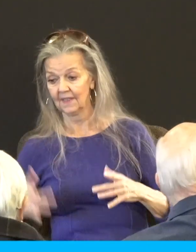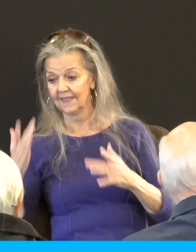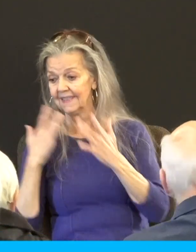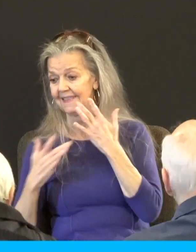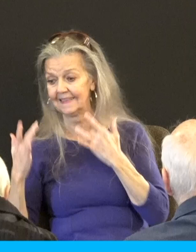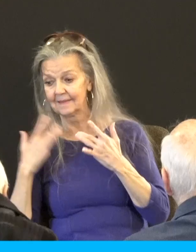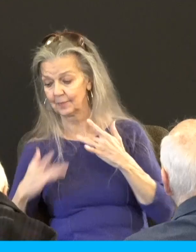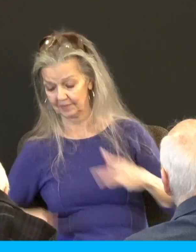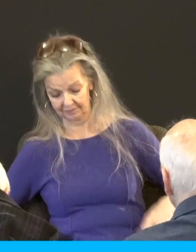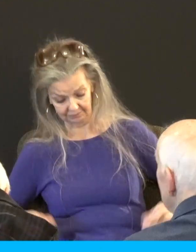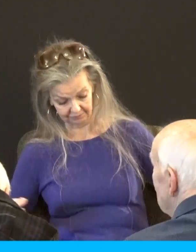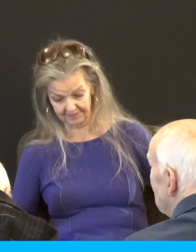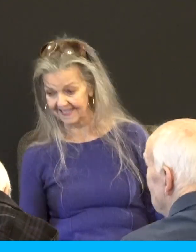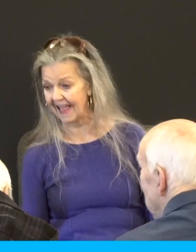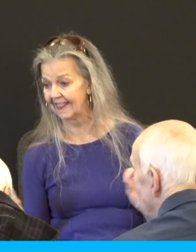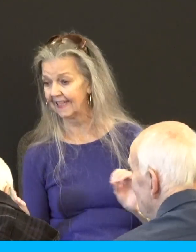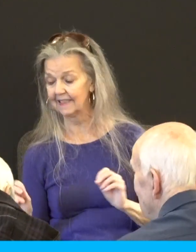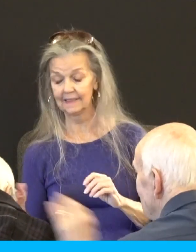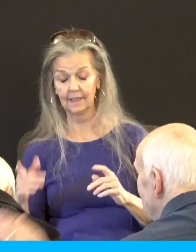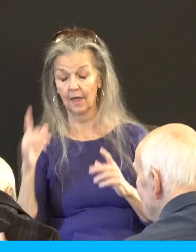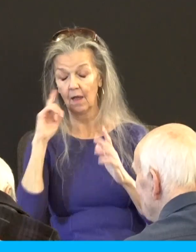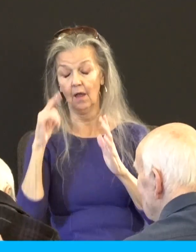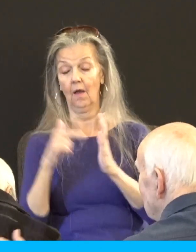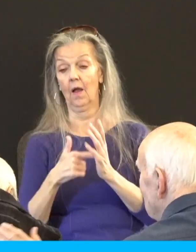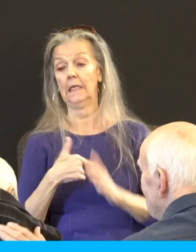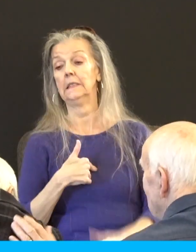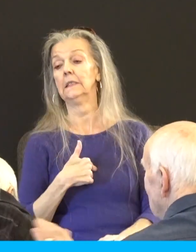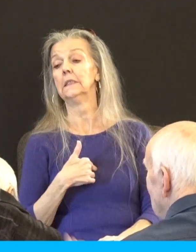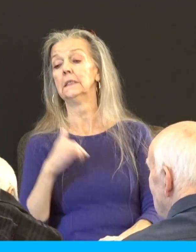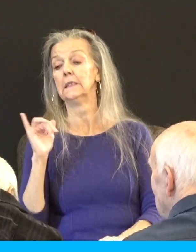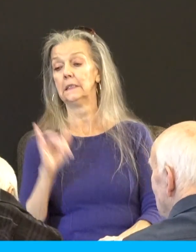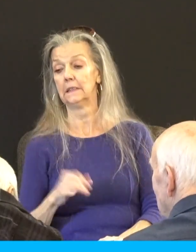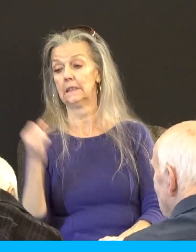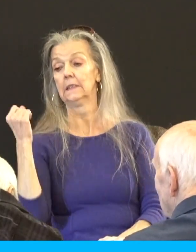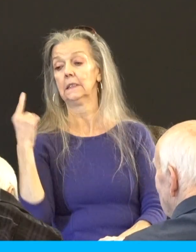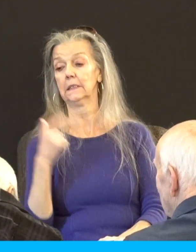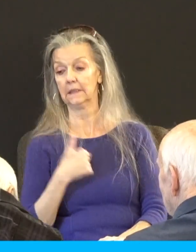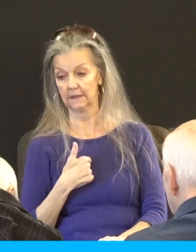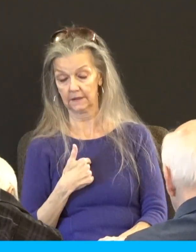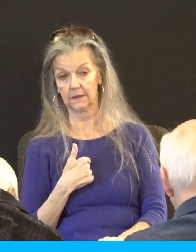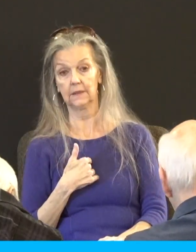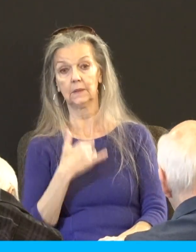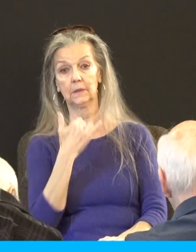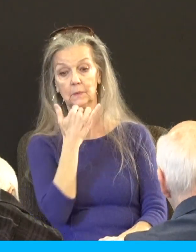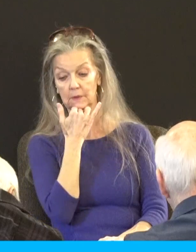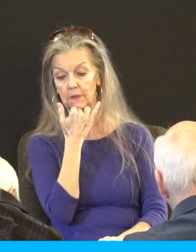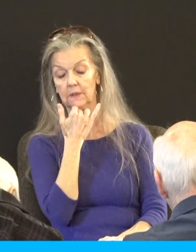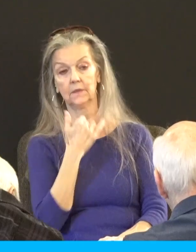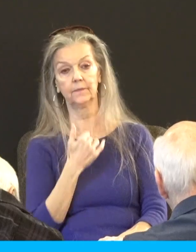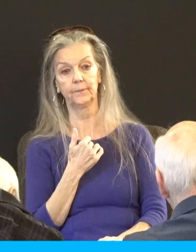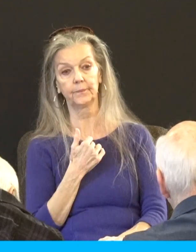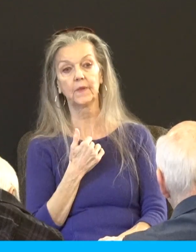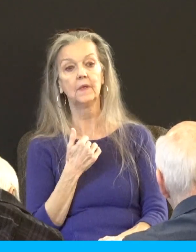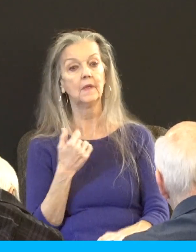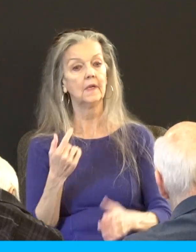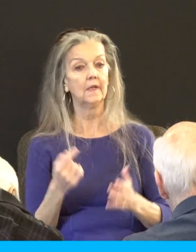that's everything you see until someone comes to themself and realizes what their behavior is doing you're often just wasting your breath